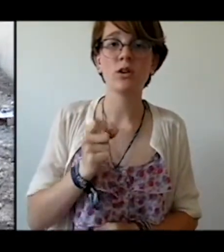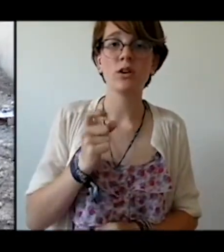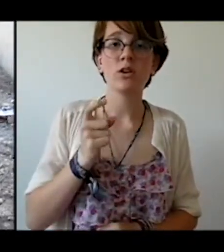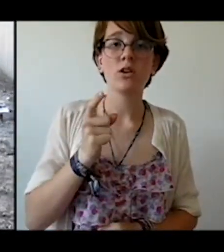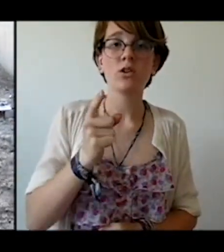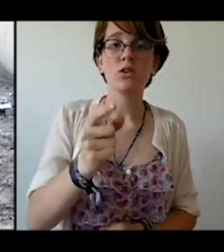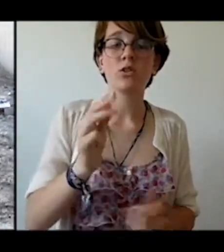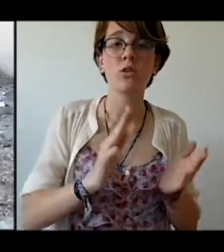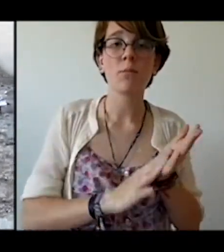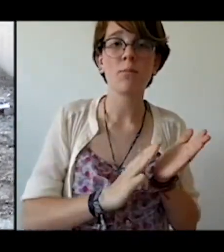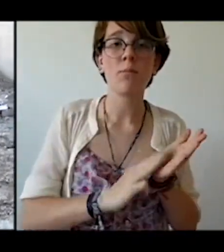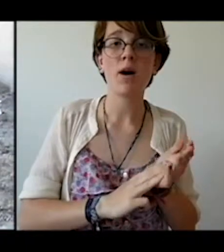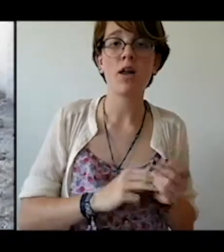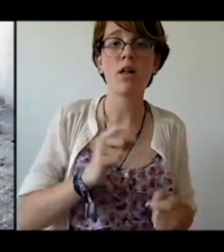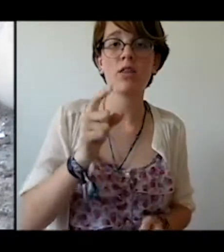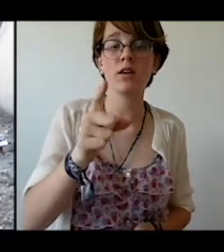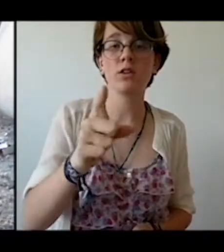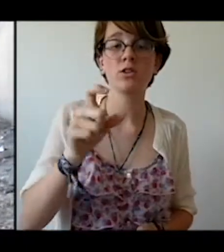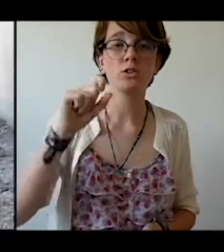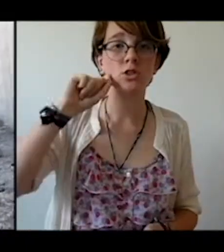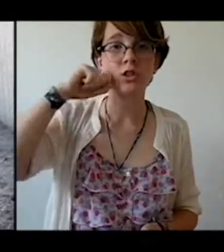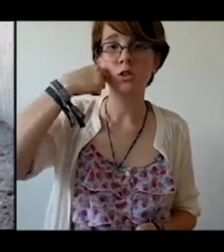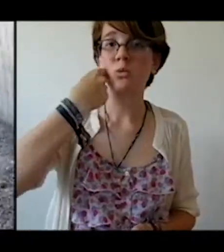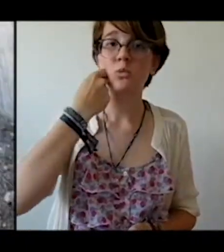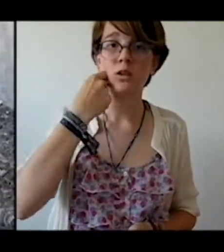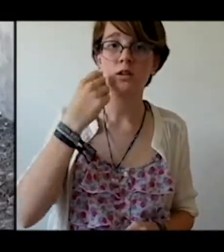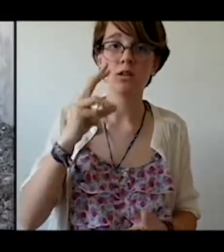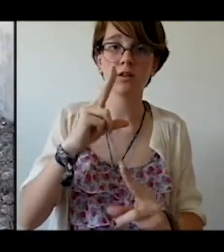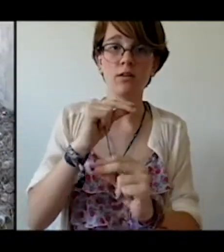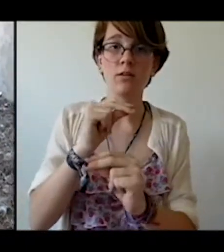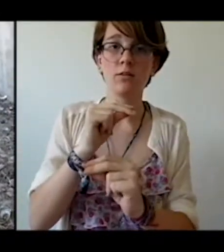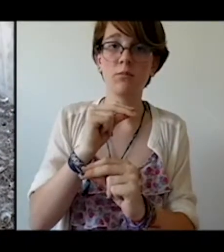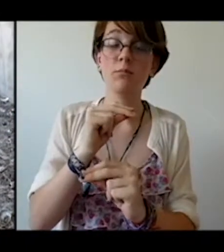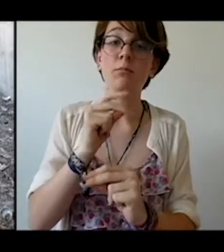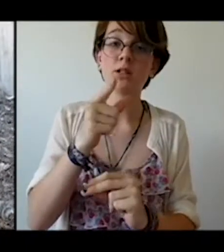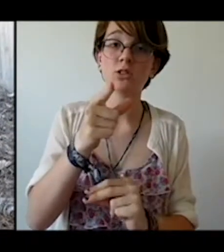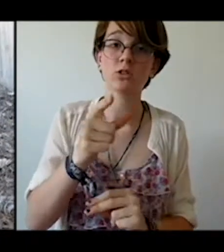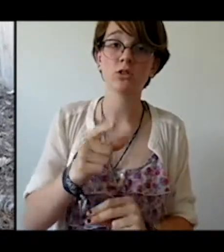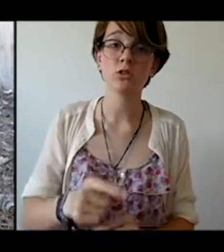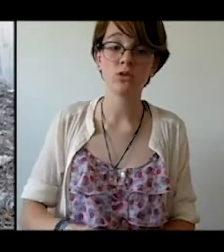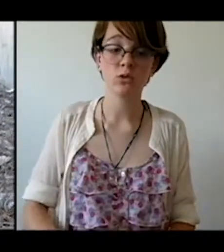Your mother, she will miss you